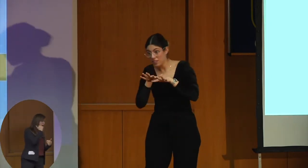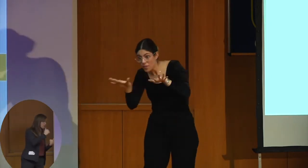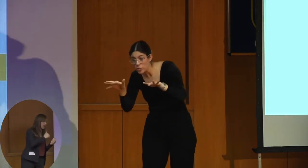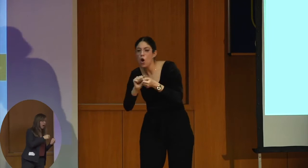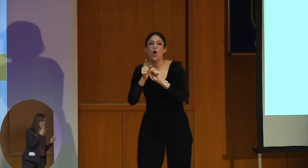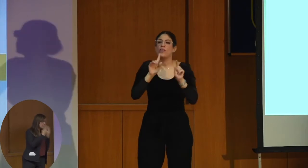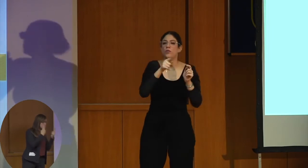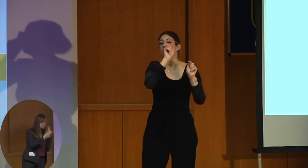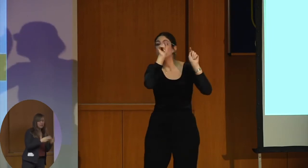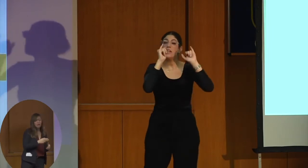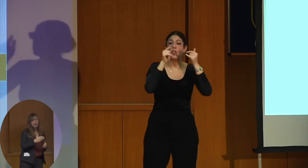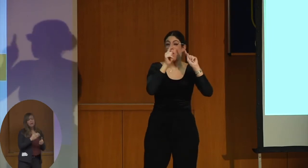old native signs.